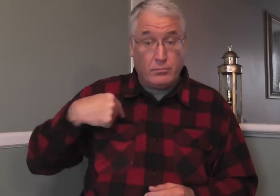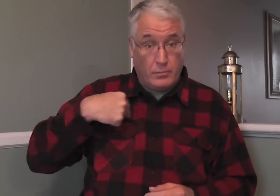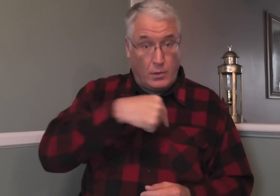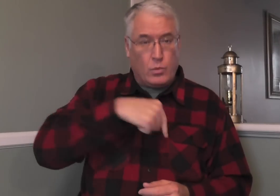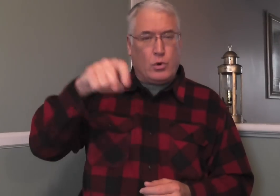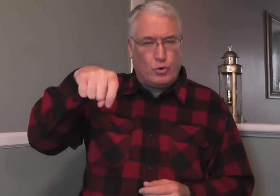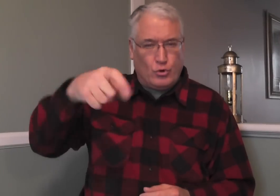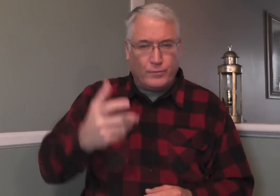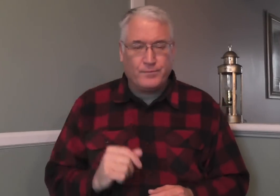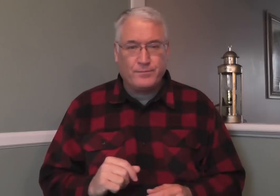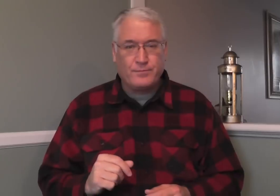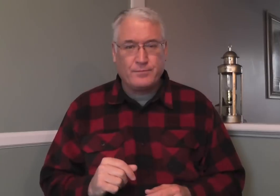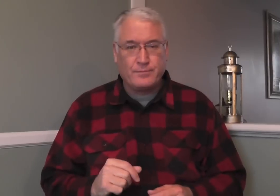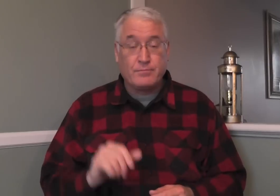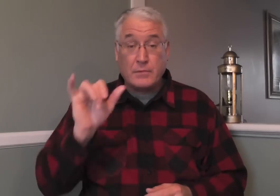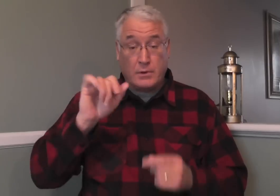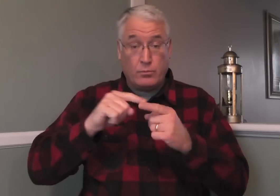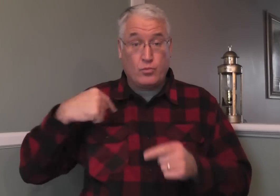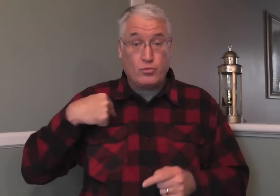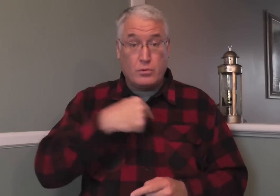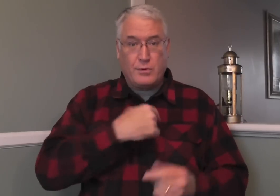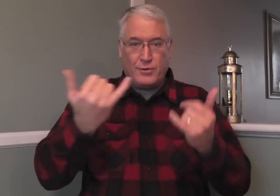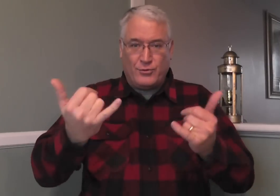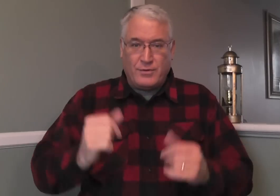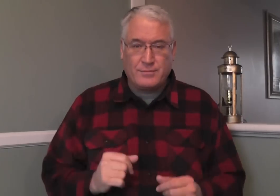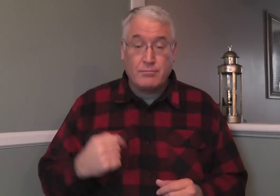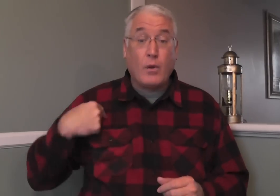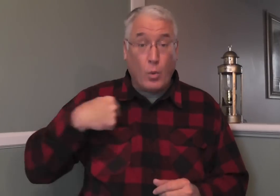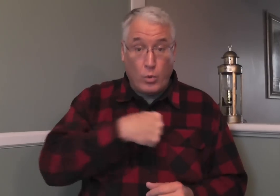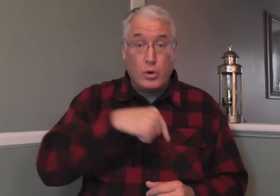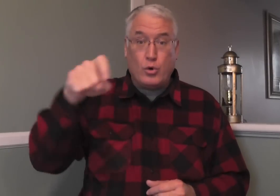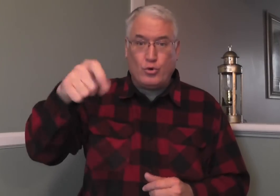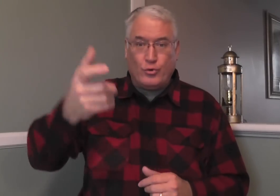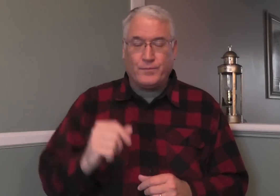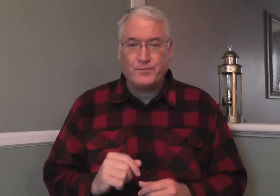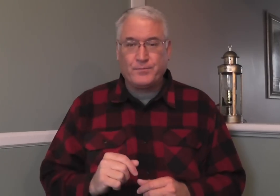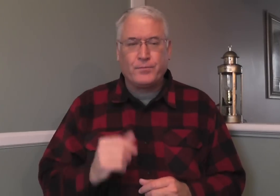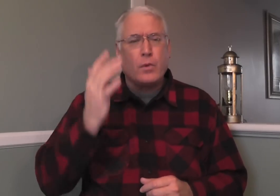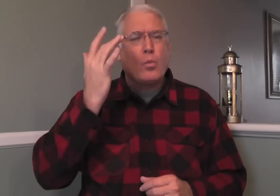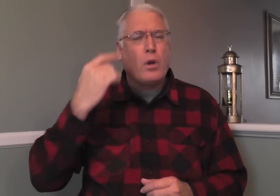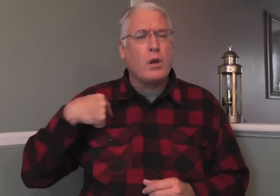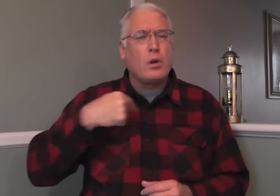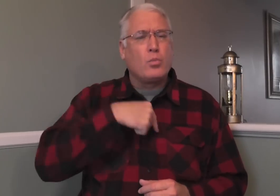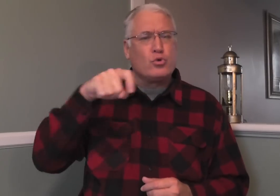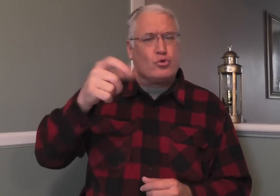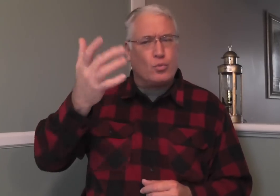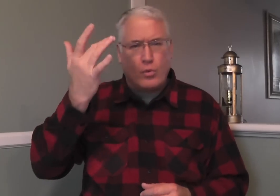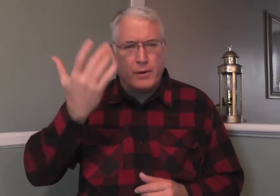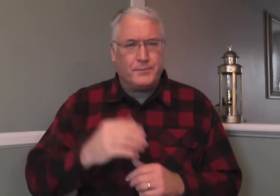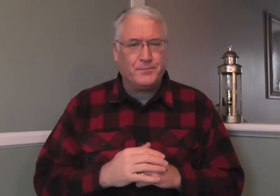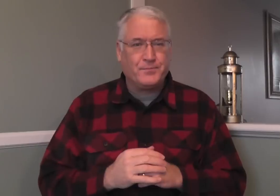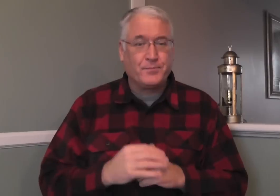understand this, that they should, and that we should also. Well, why should we?